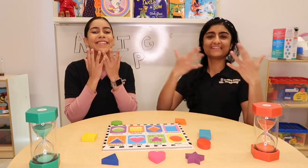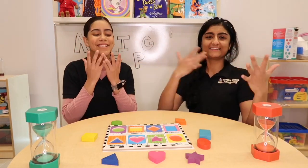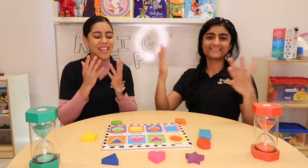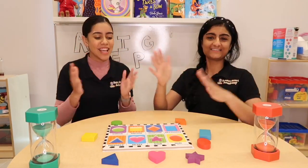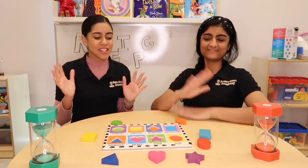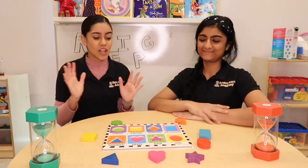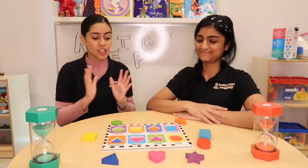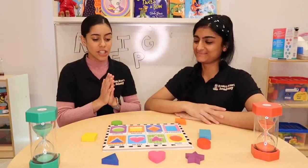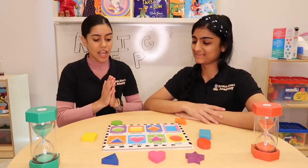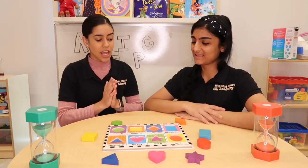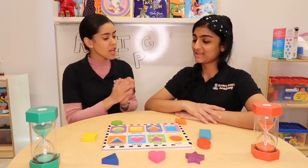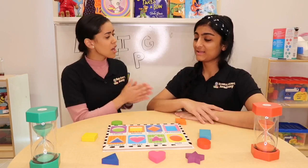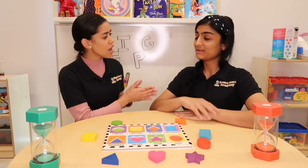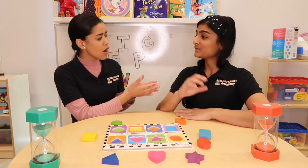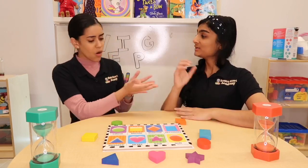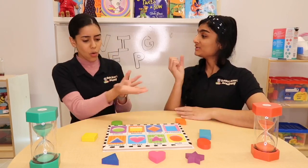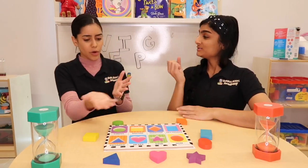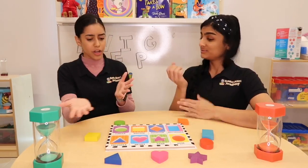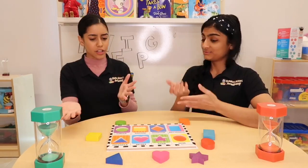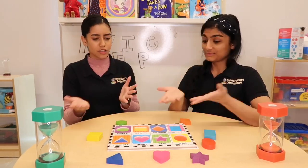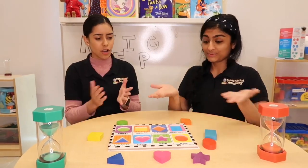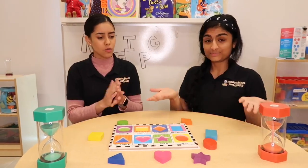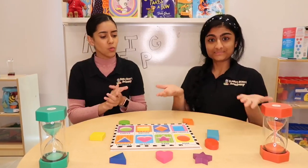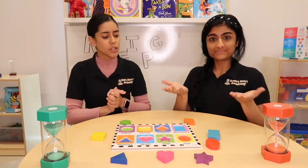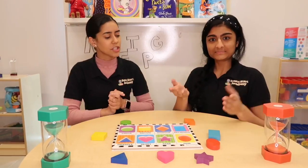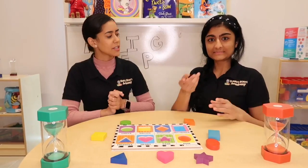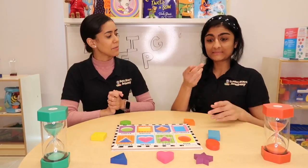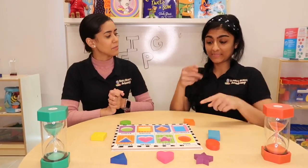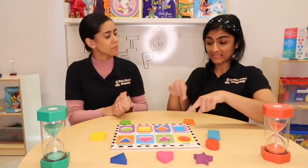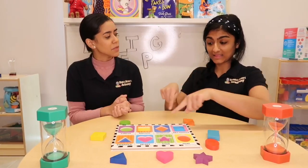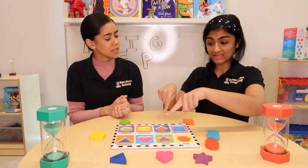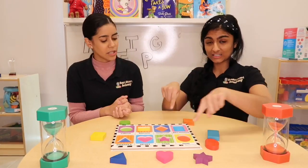So today we're gonna start which shape, Miss Syd?